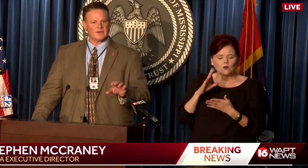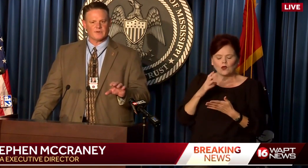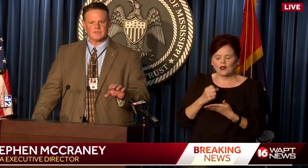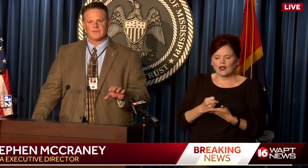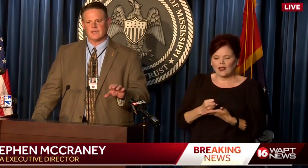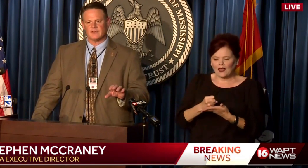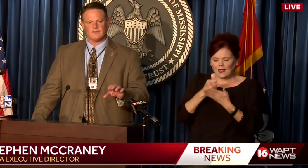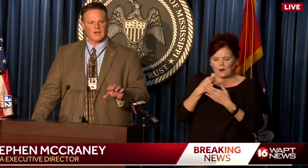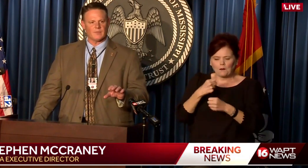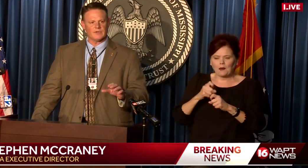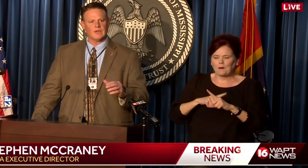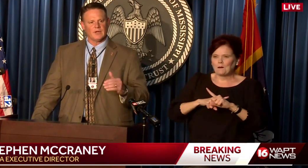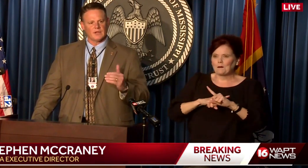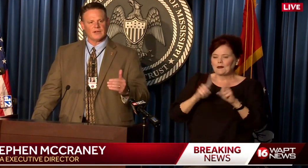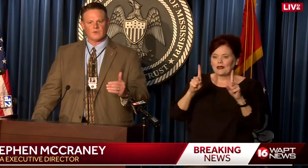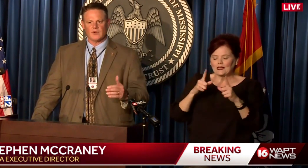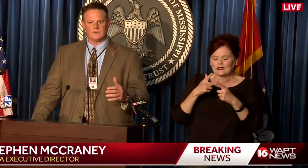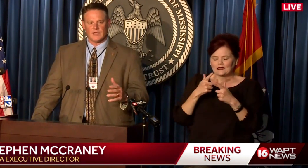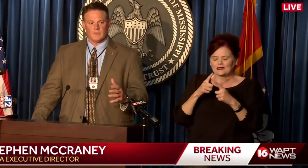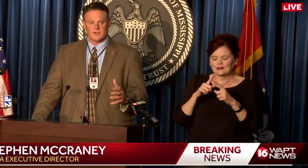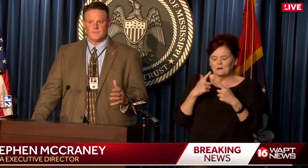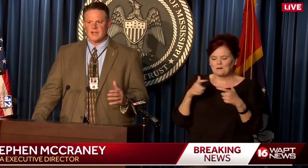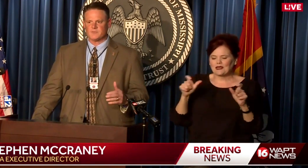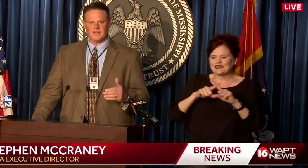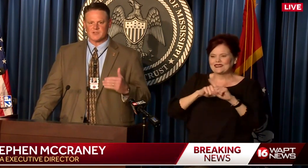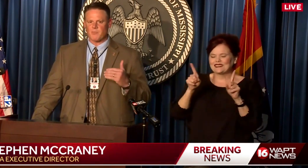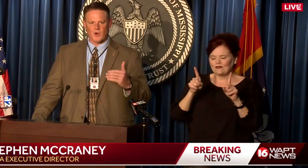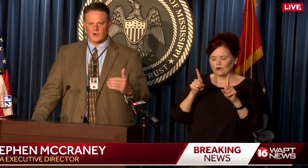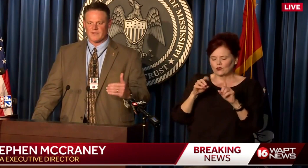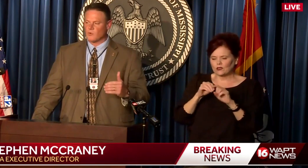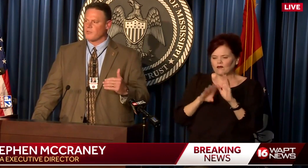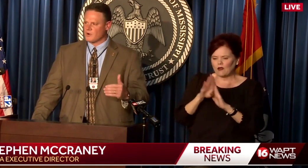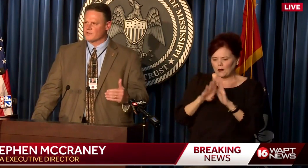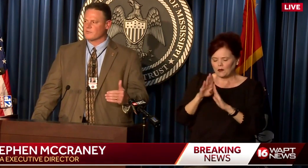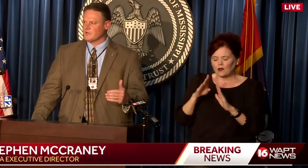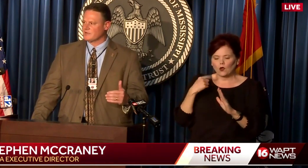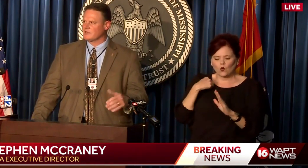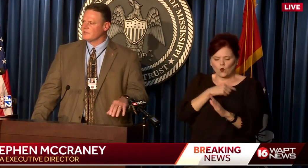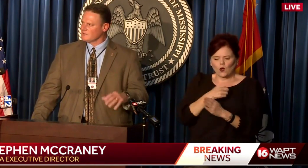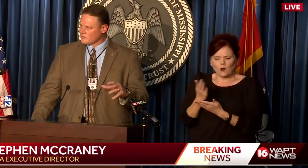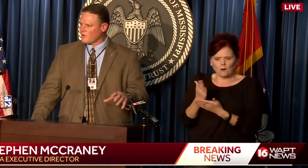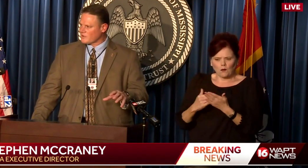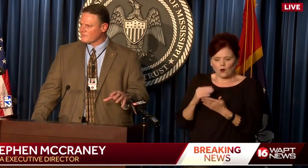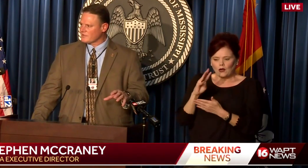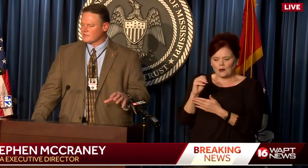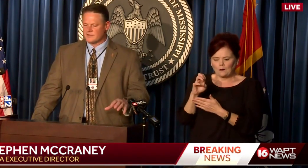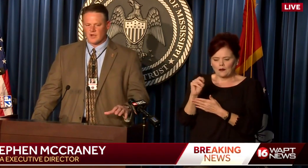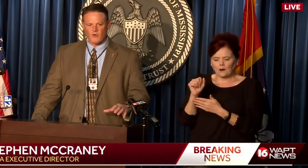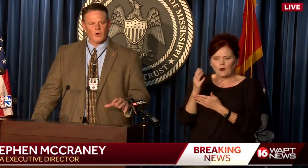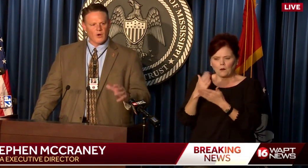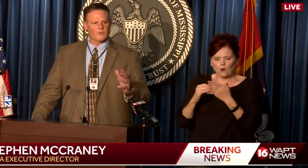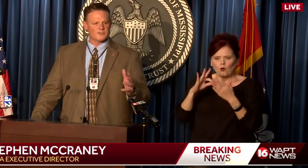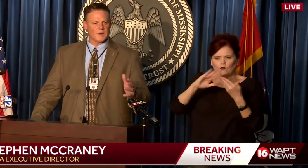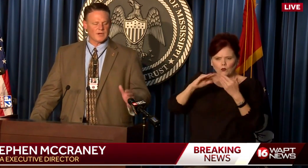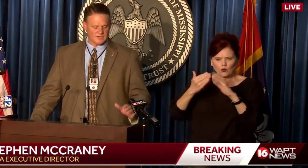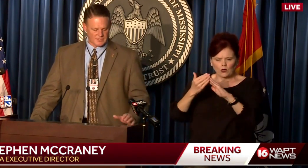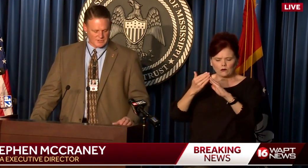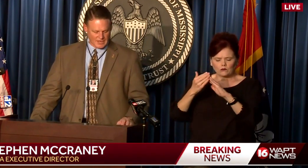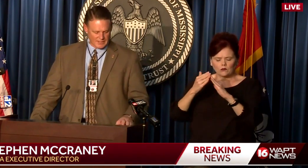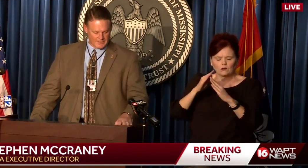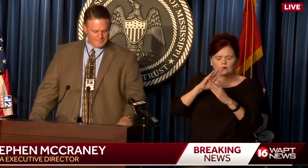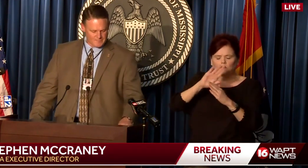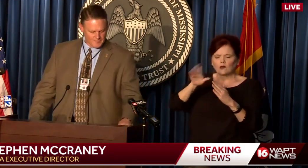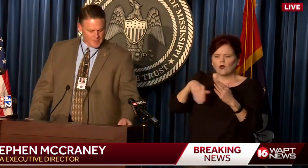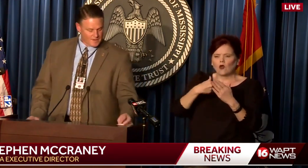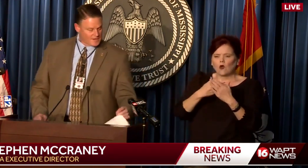significant difference, I think, in the development later on, and emergency management is a part of that. We're part of the community. We're part of the overall response